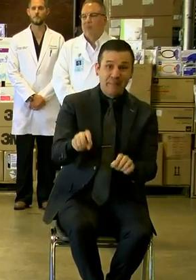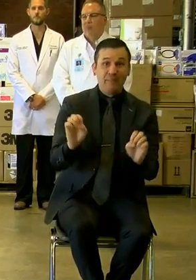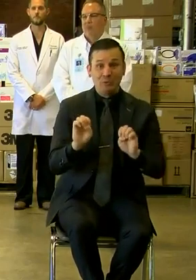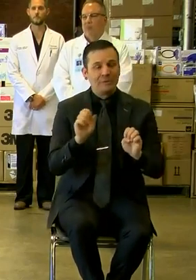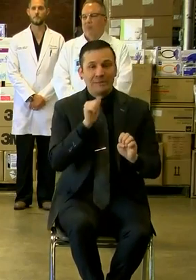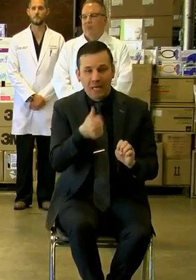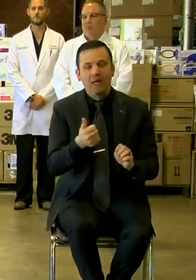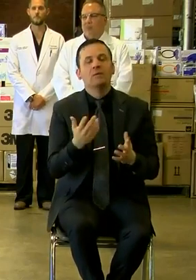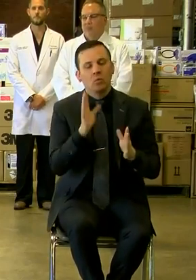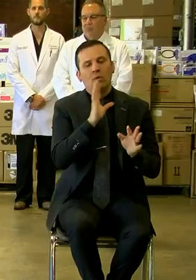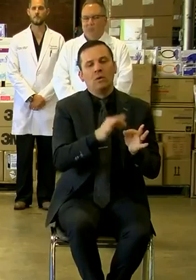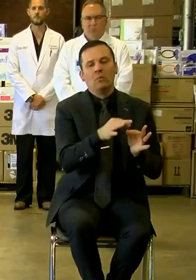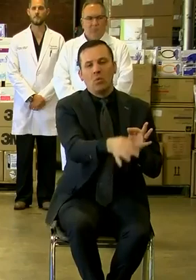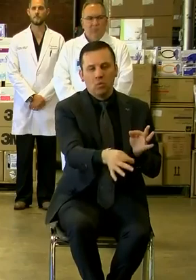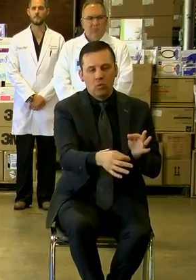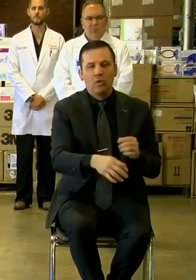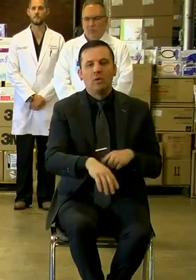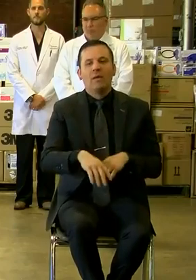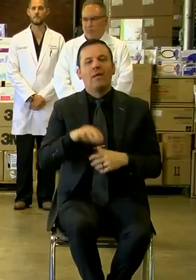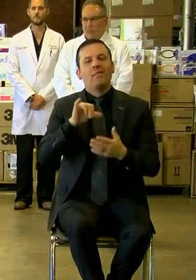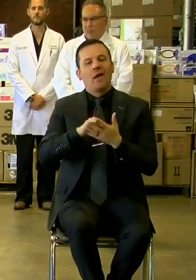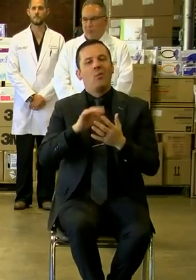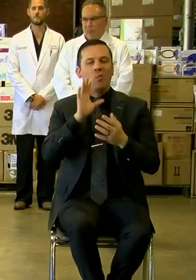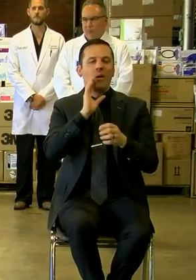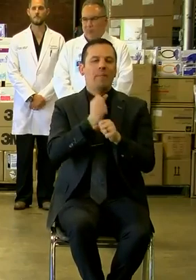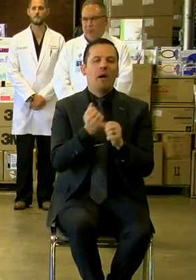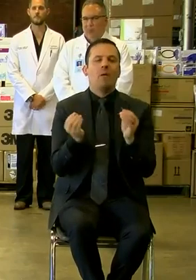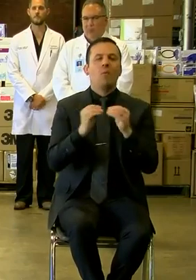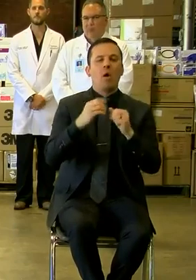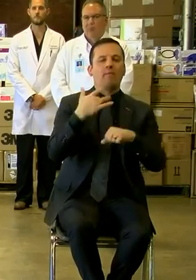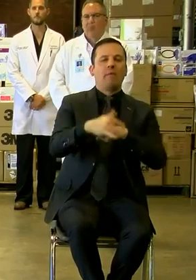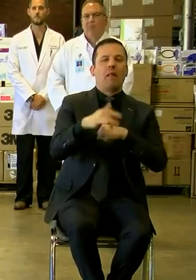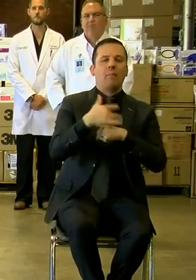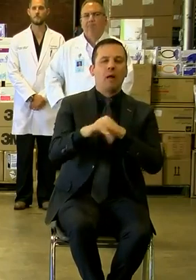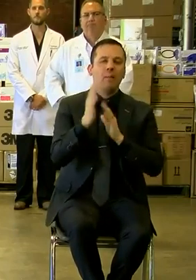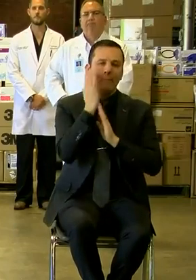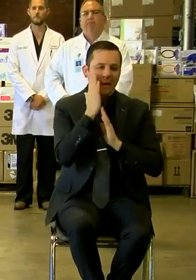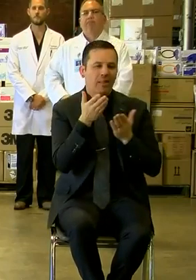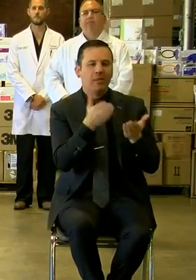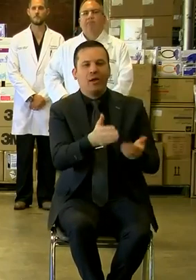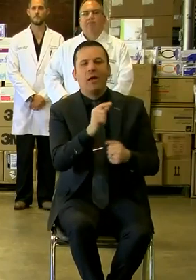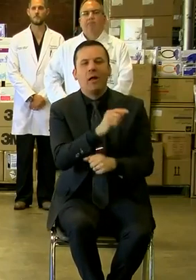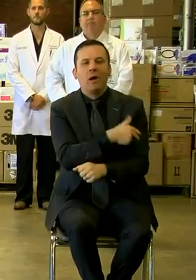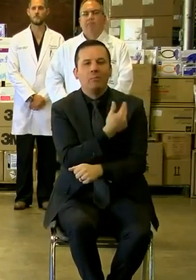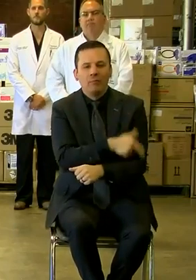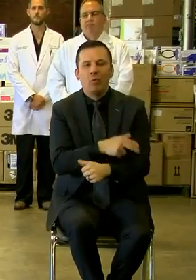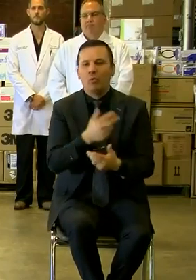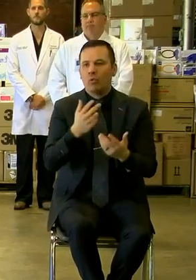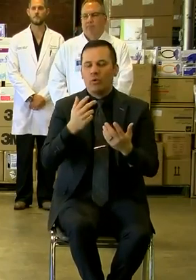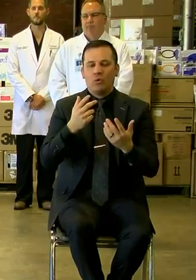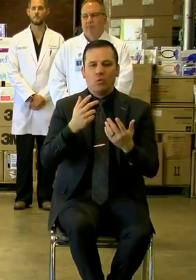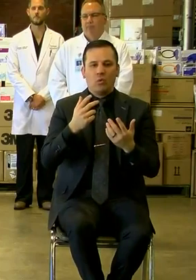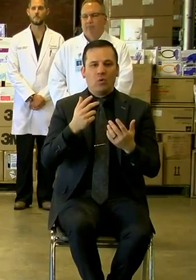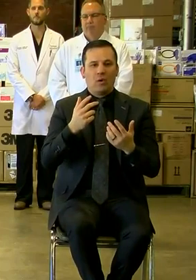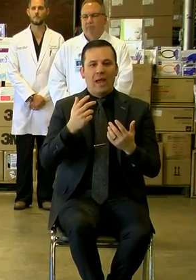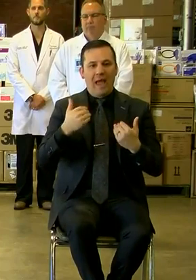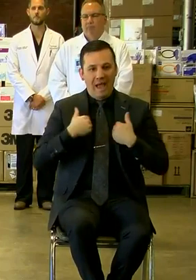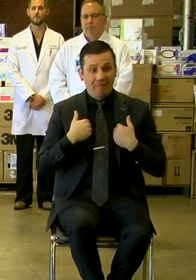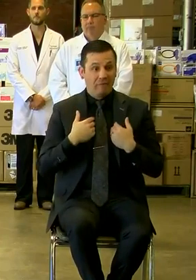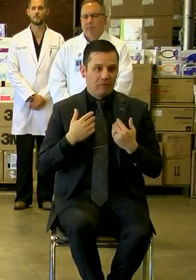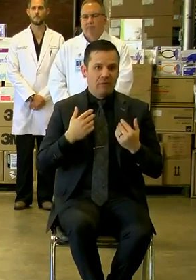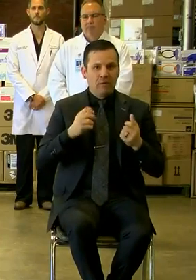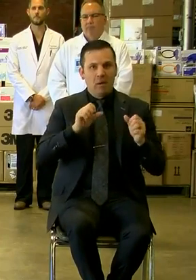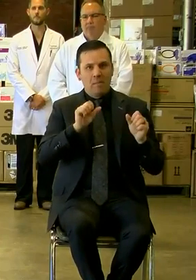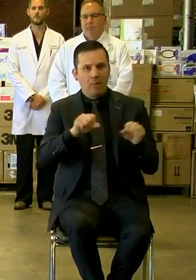in order that increases the number of beds that we have at our hospitals by wherever possible, having two